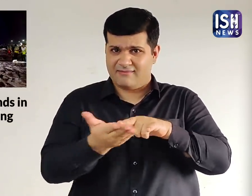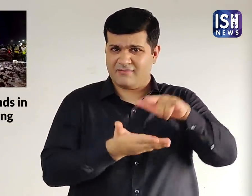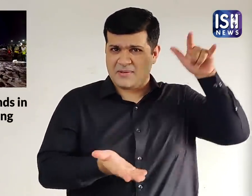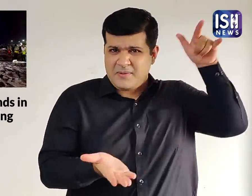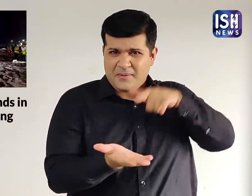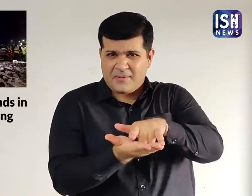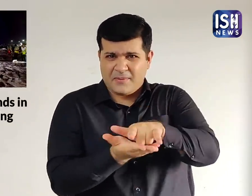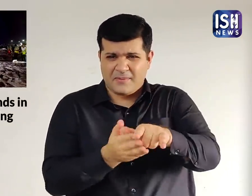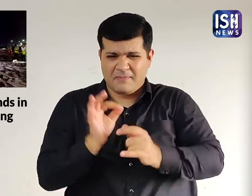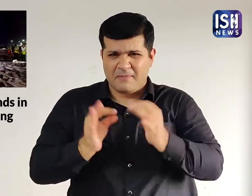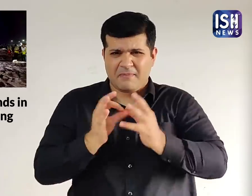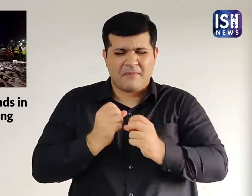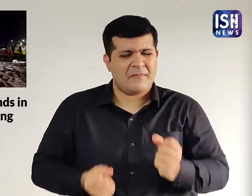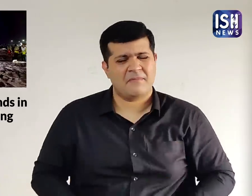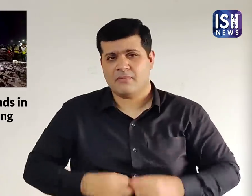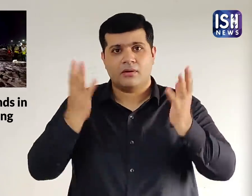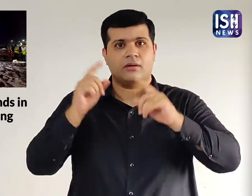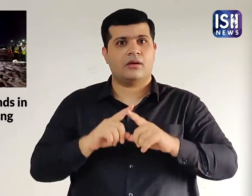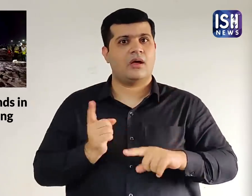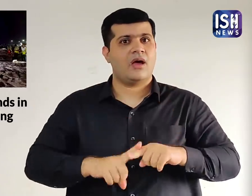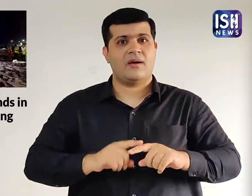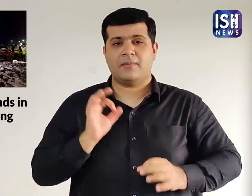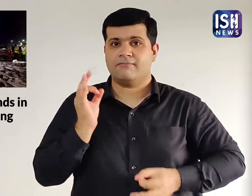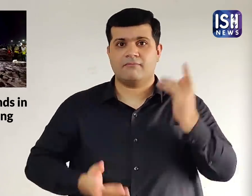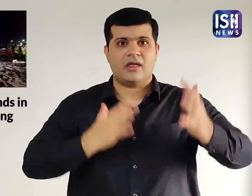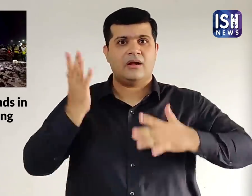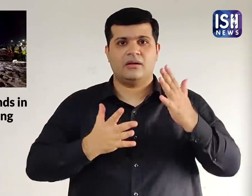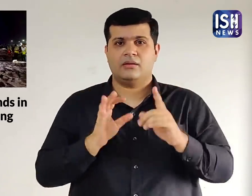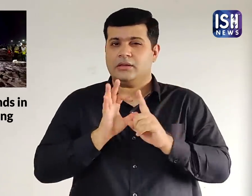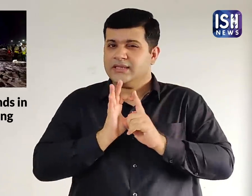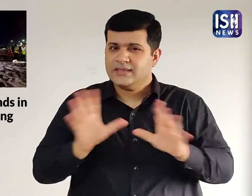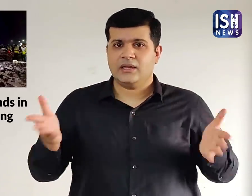On landing the flight could explode in flames due to the flight's weight.